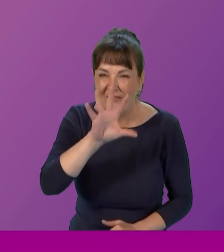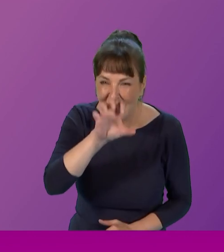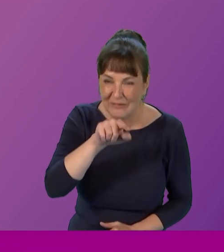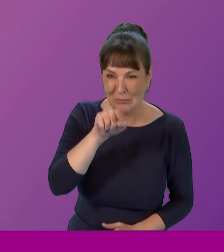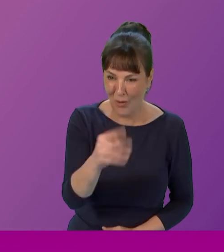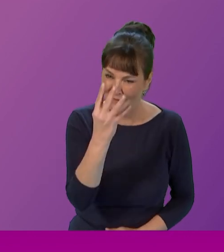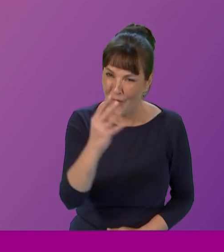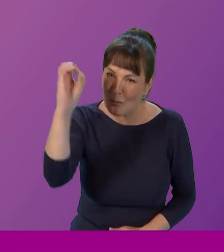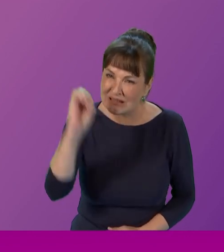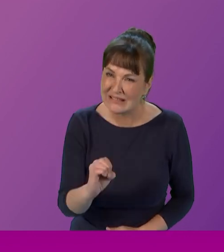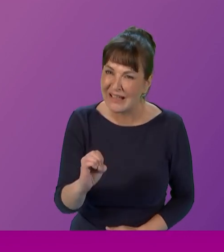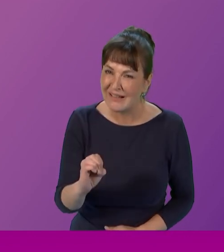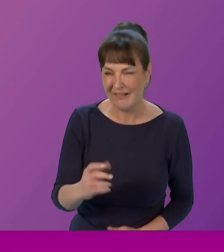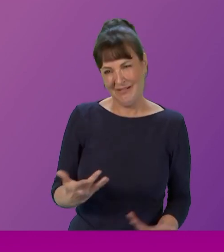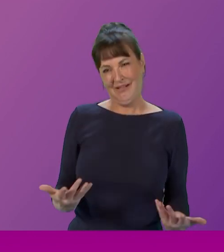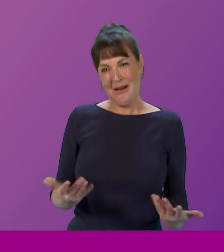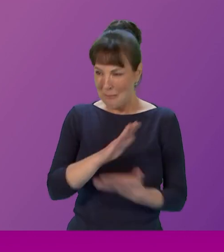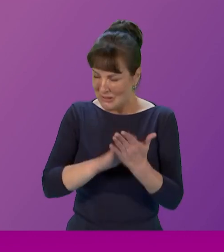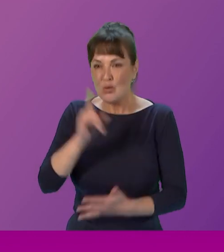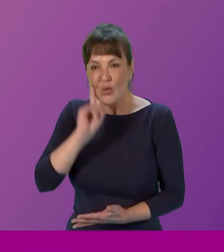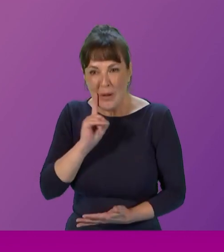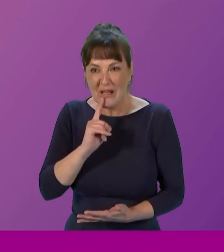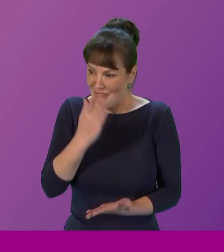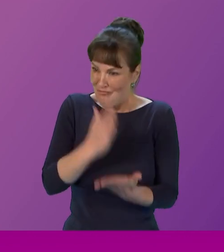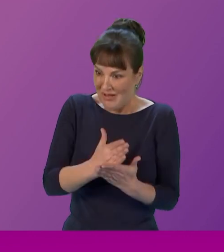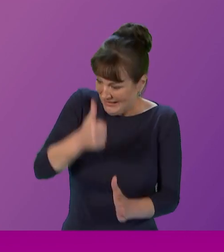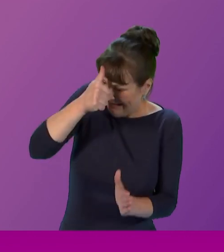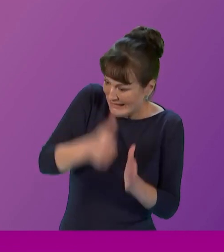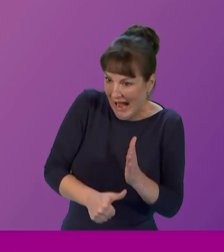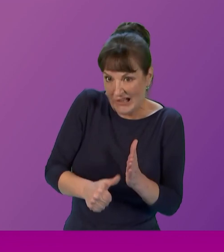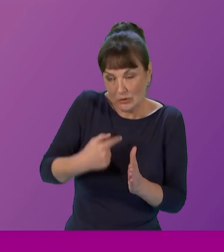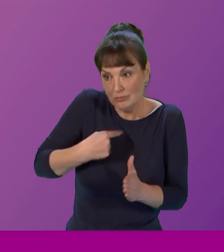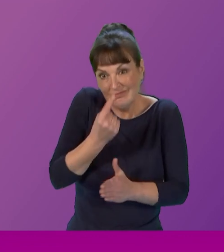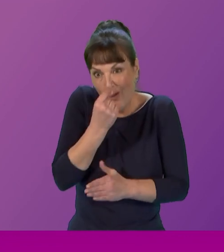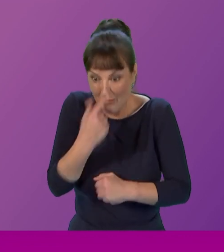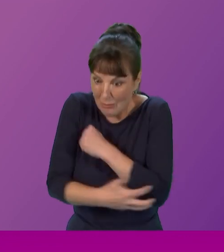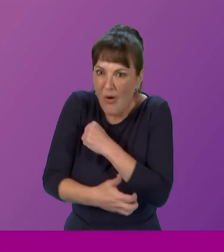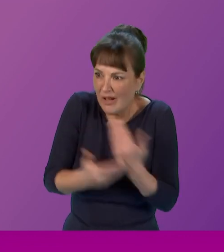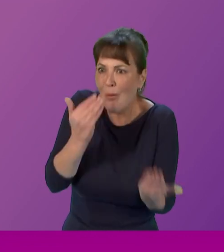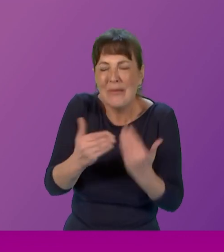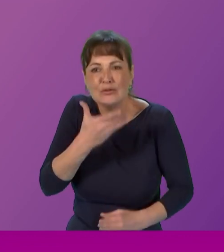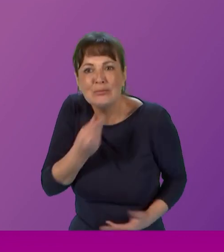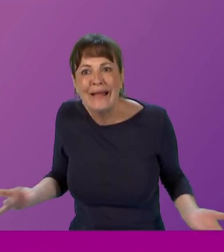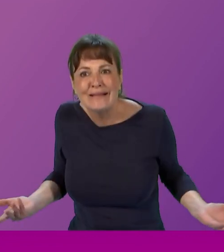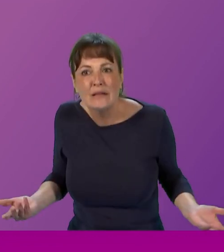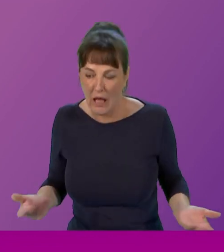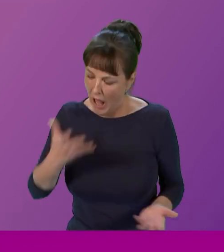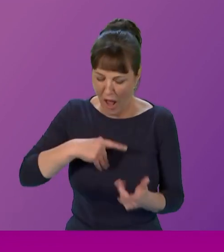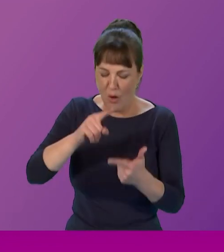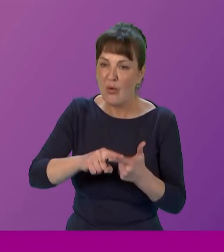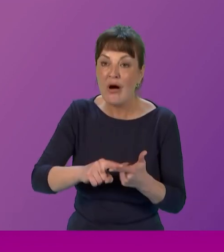susceptible to poverty and sets them up for a life of inequality I wish a life of safety for women living in Scotland